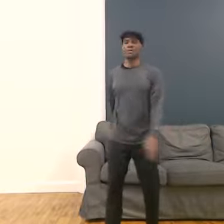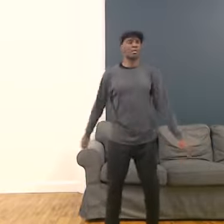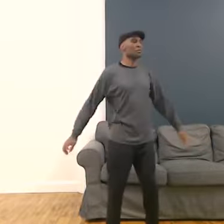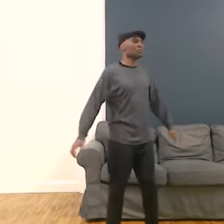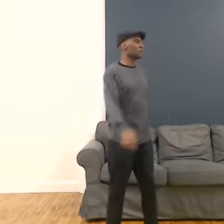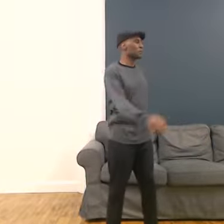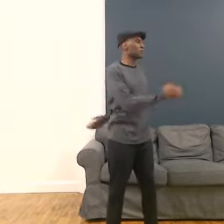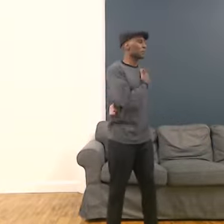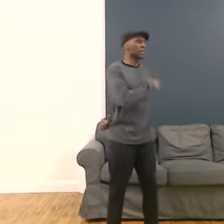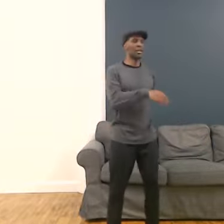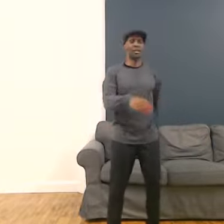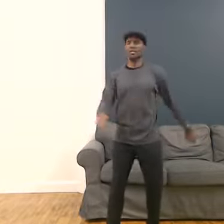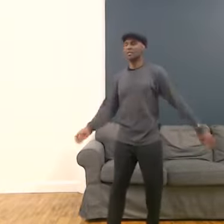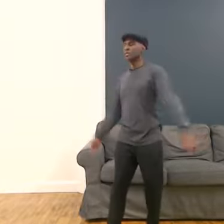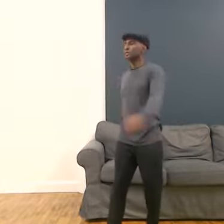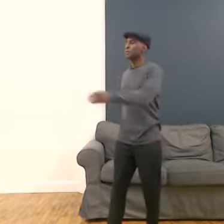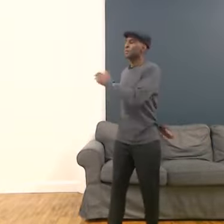One more. End this movement.